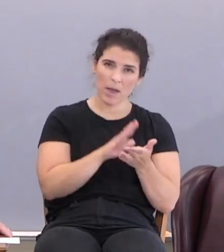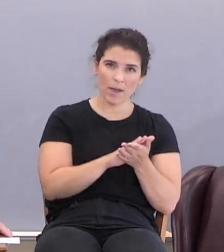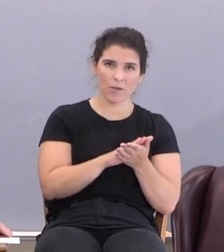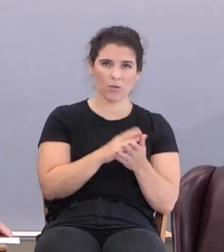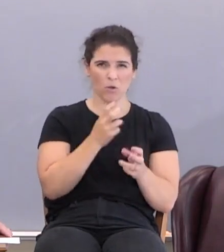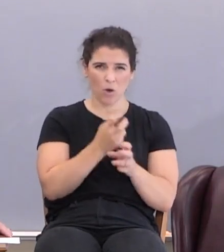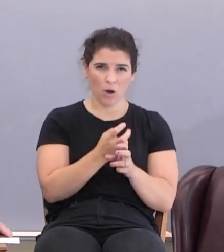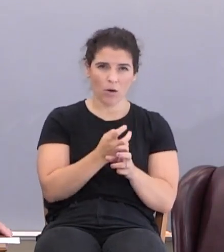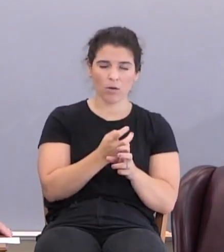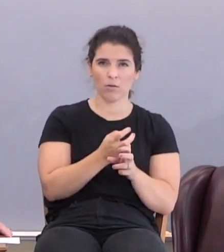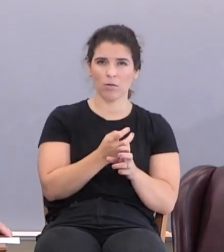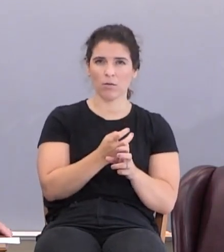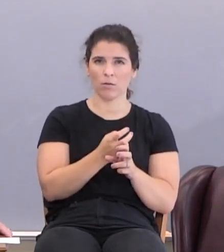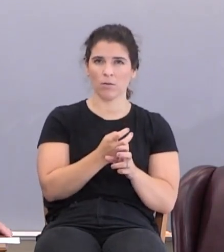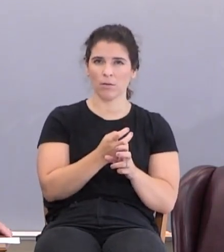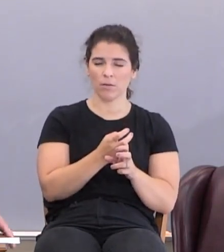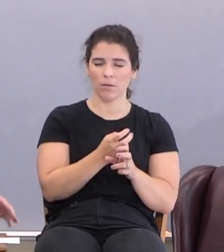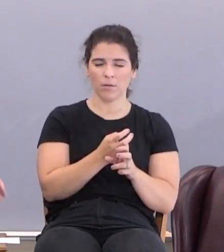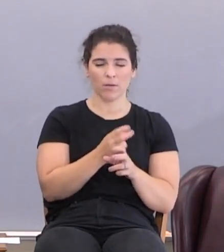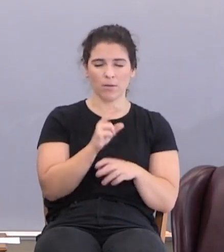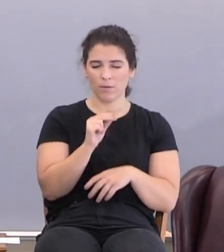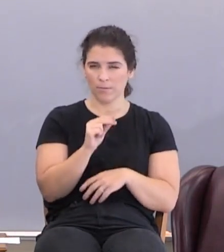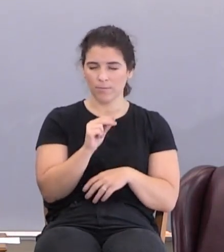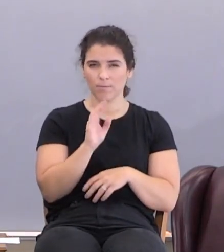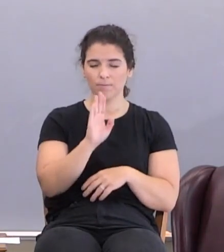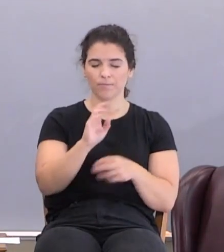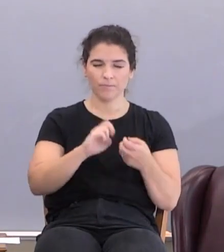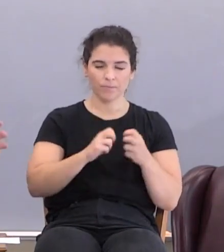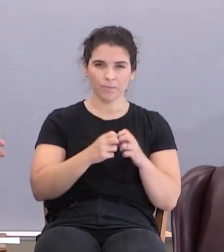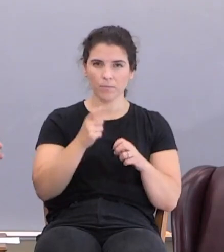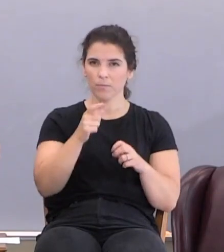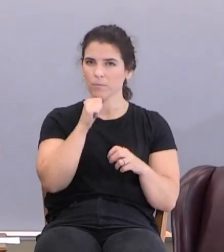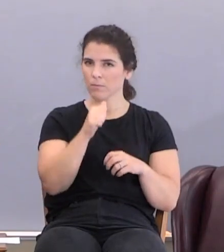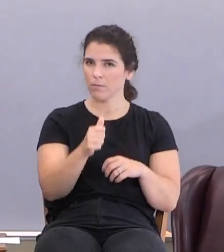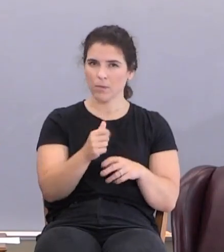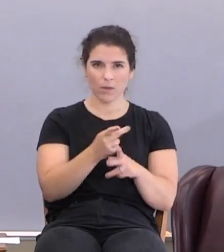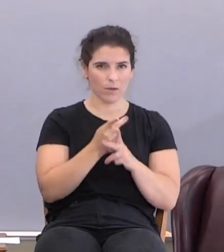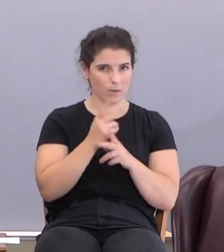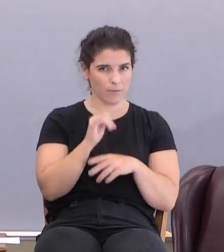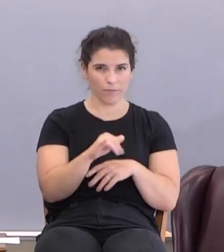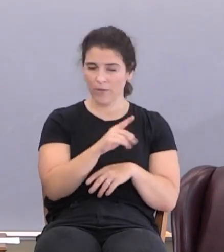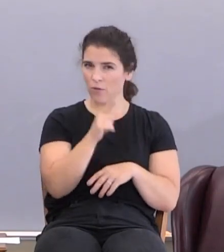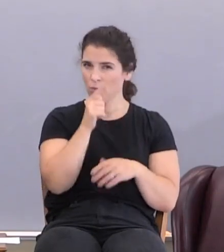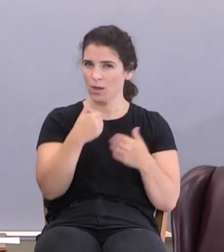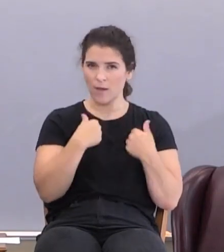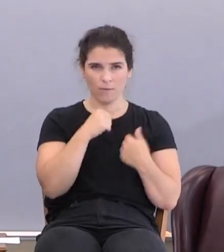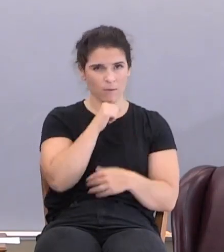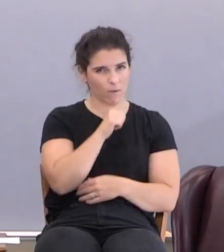They're difficult. No. Your problem is you don't and you haven't.